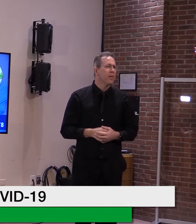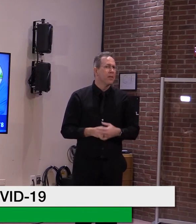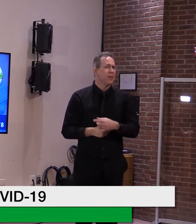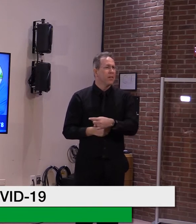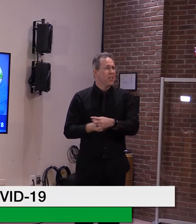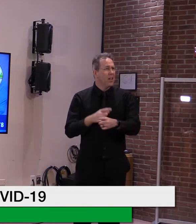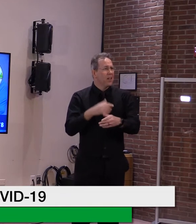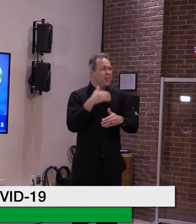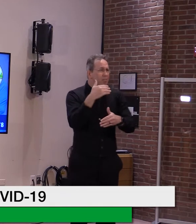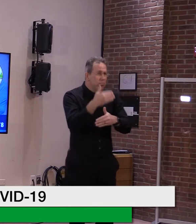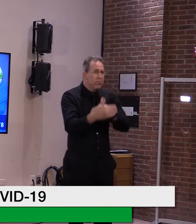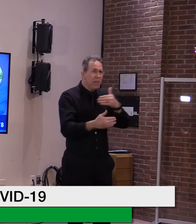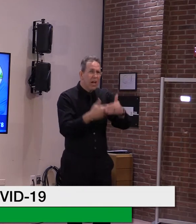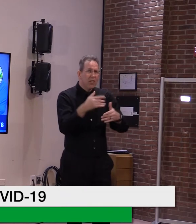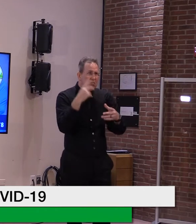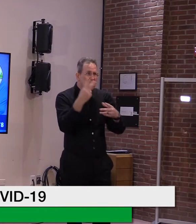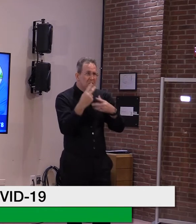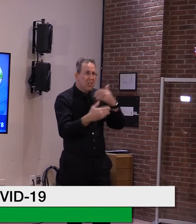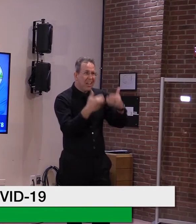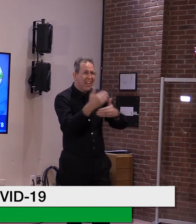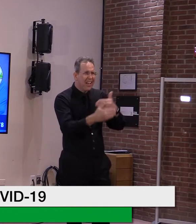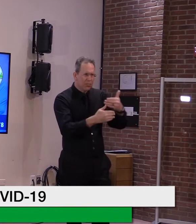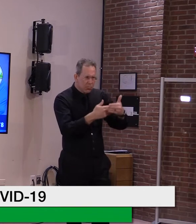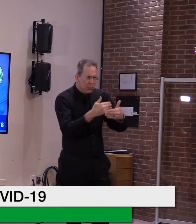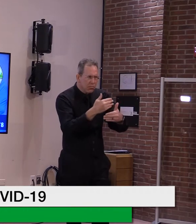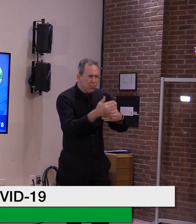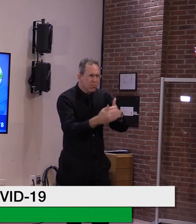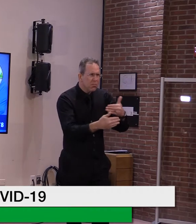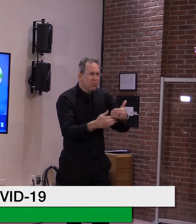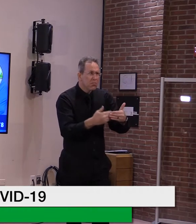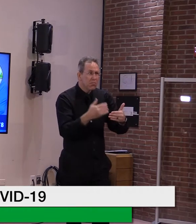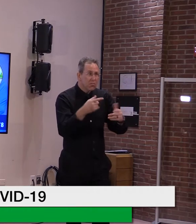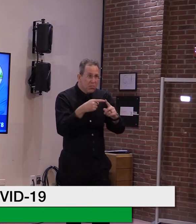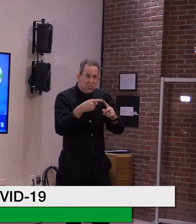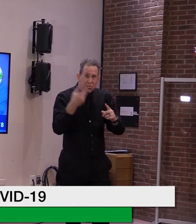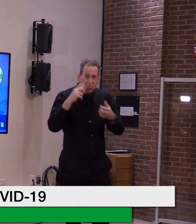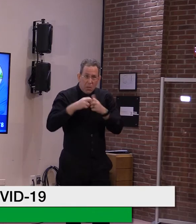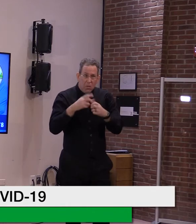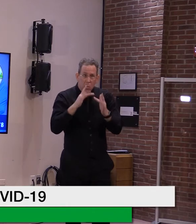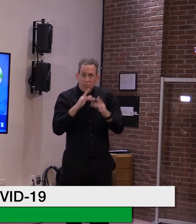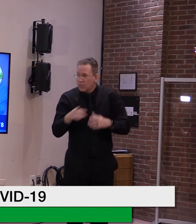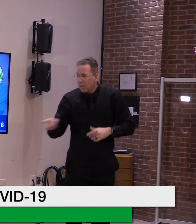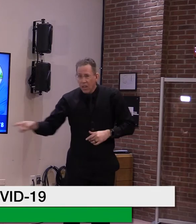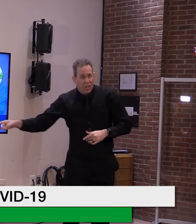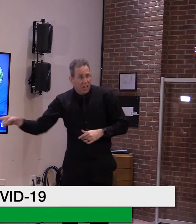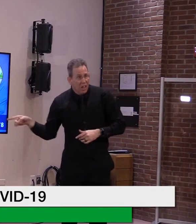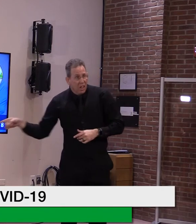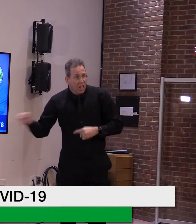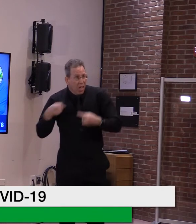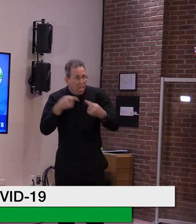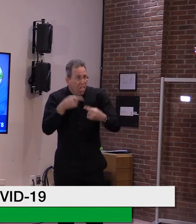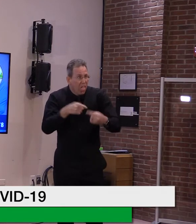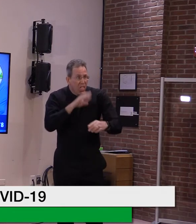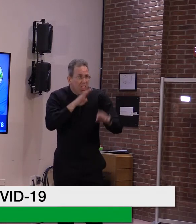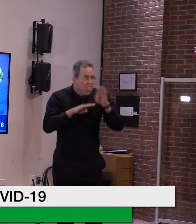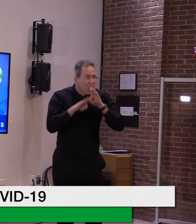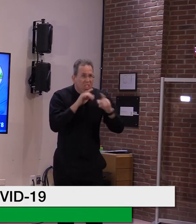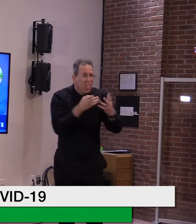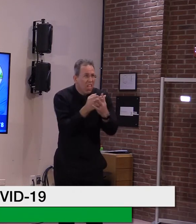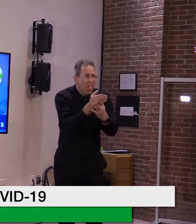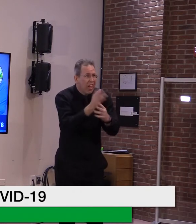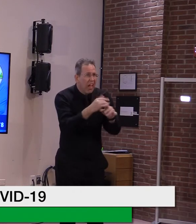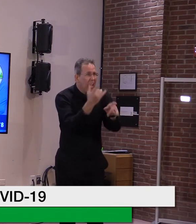a little problem with the website itself and the process of signing up, going through quite a few layers, quite frankly, about,